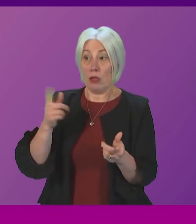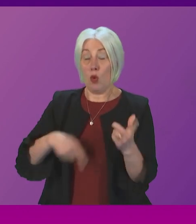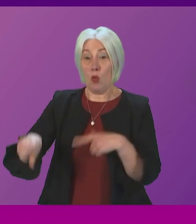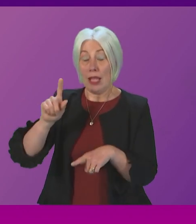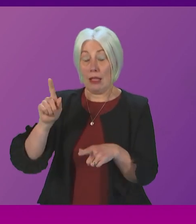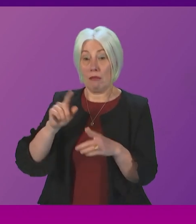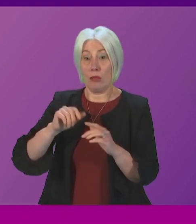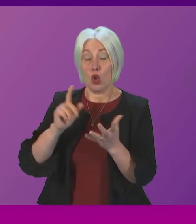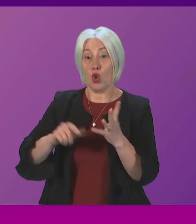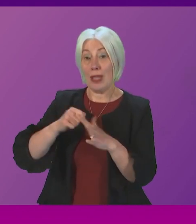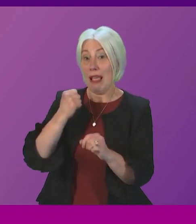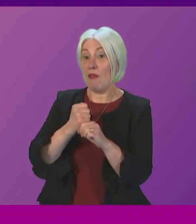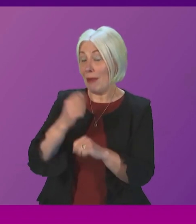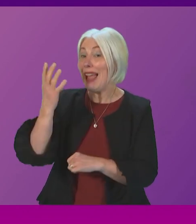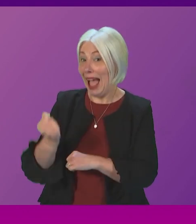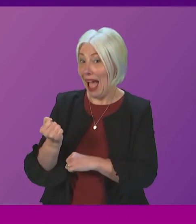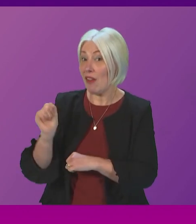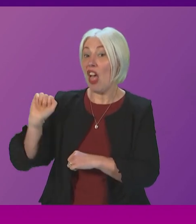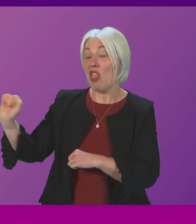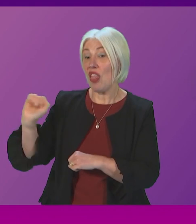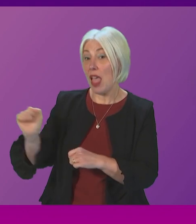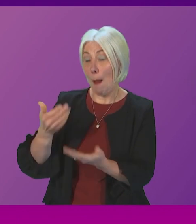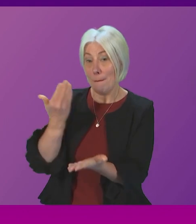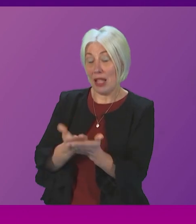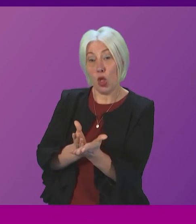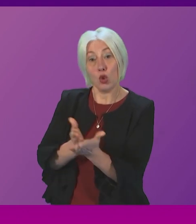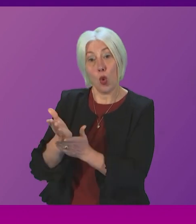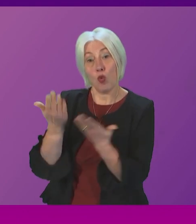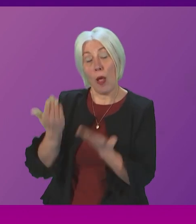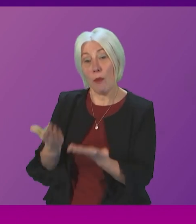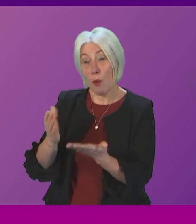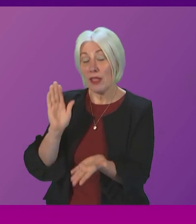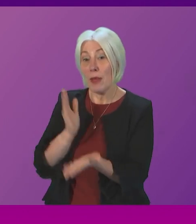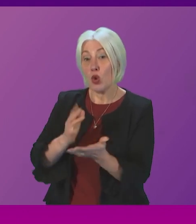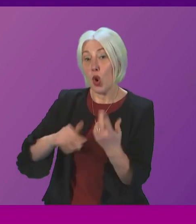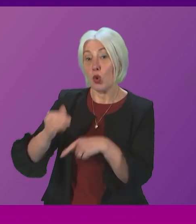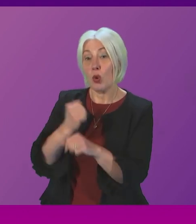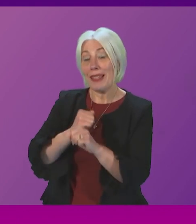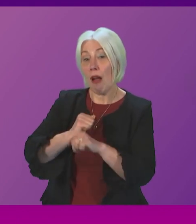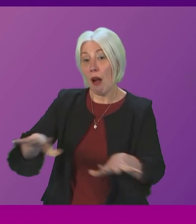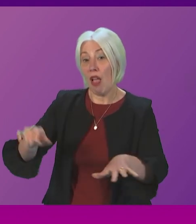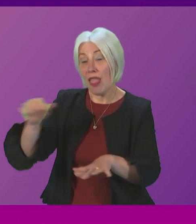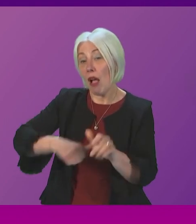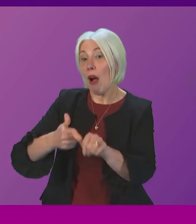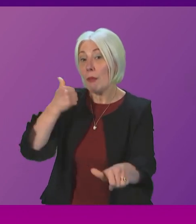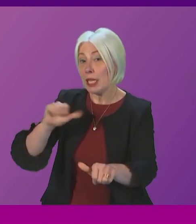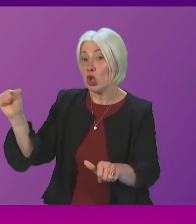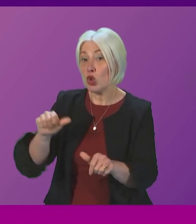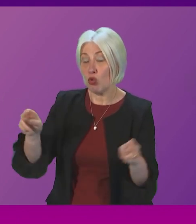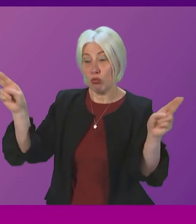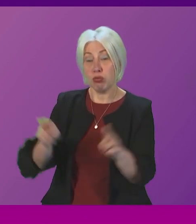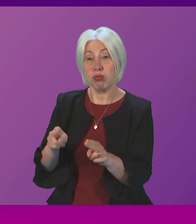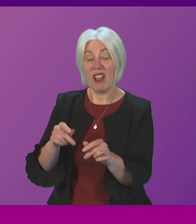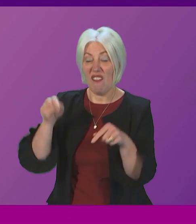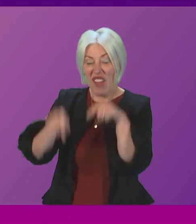bill which is progressing through Westminster could be a means to ensuring social media companies take their responsibilities to contain violent